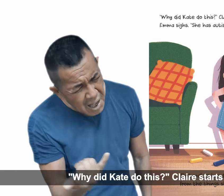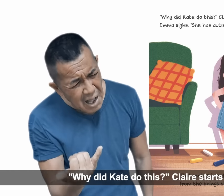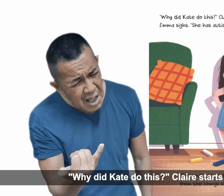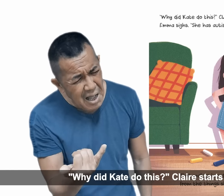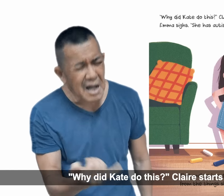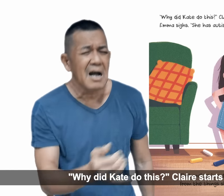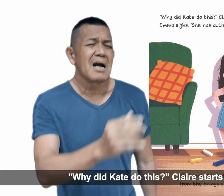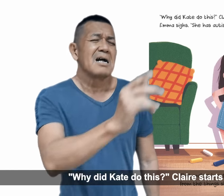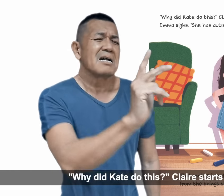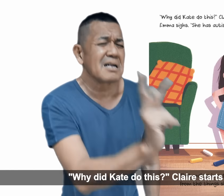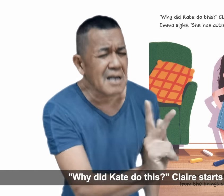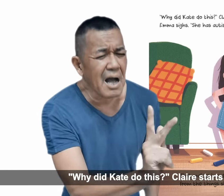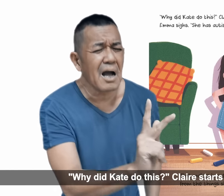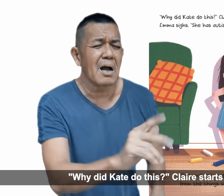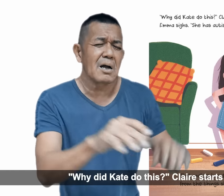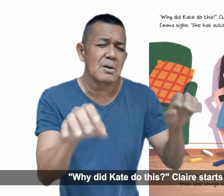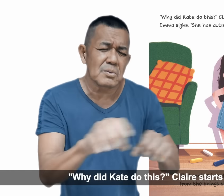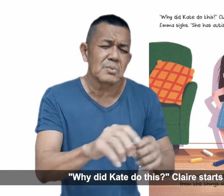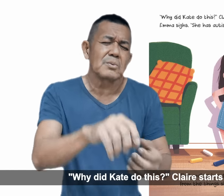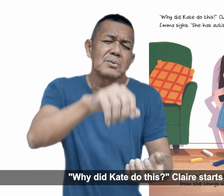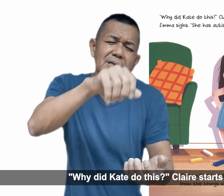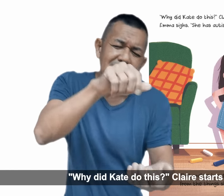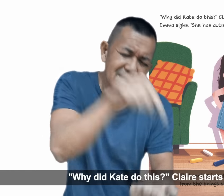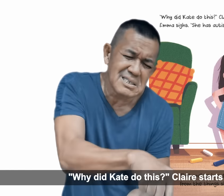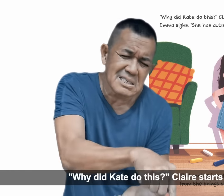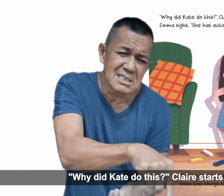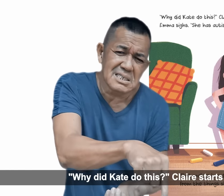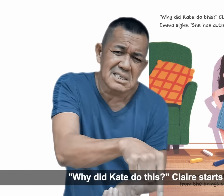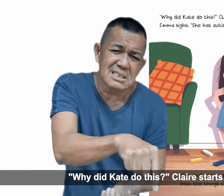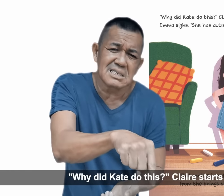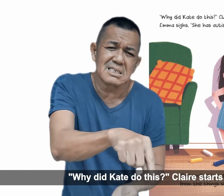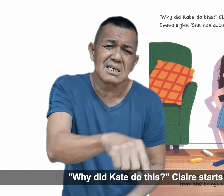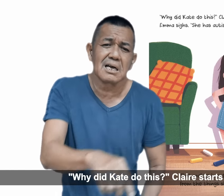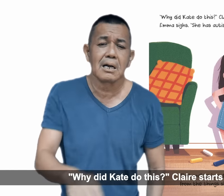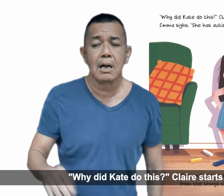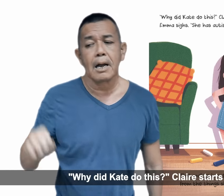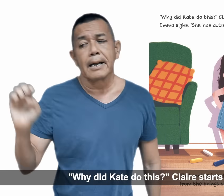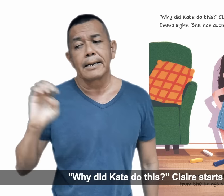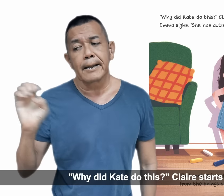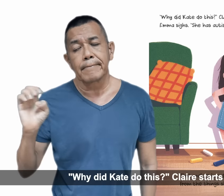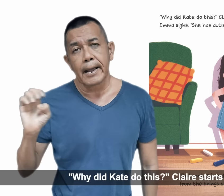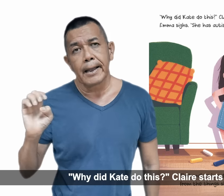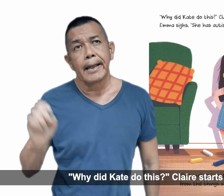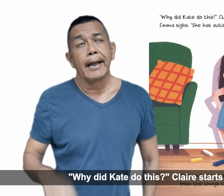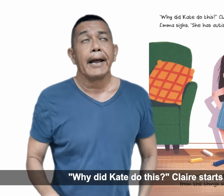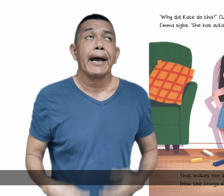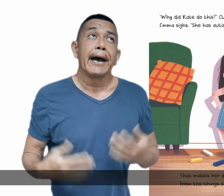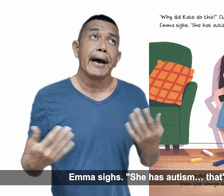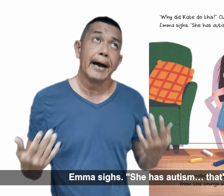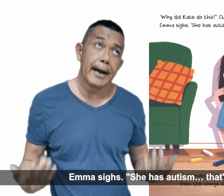Whyyyy did Kate do this? Claire starts to cry.